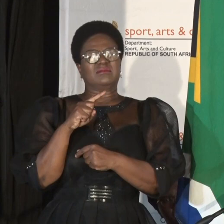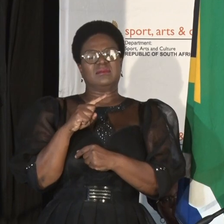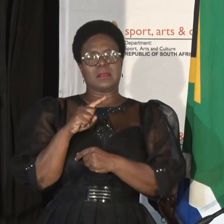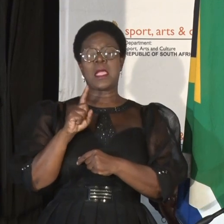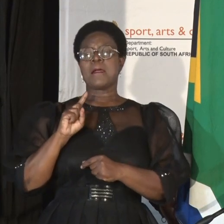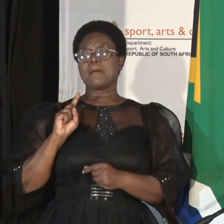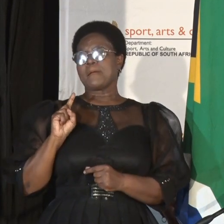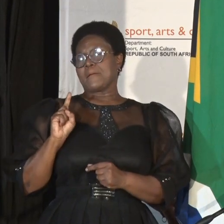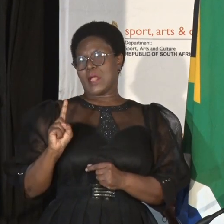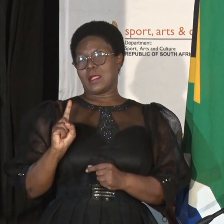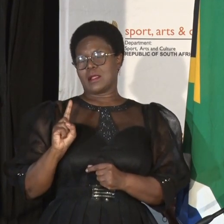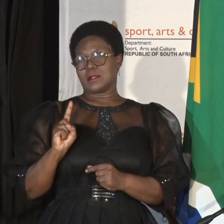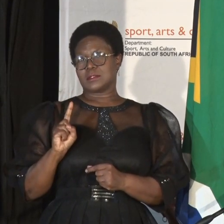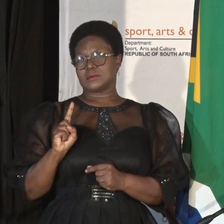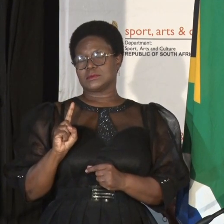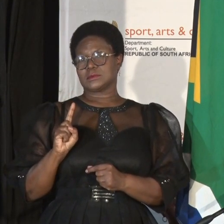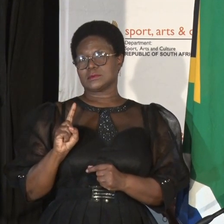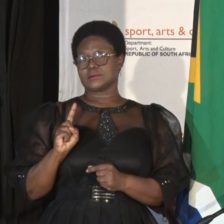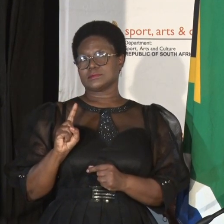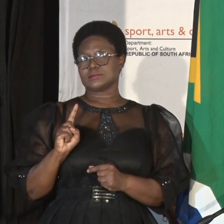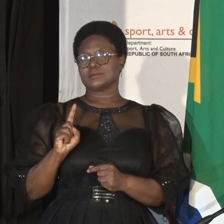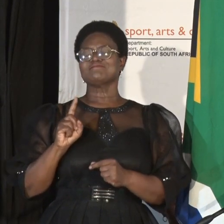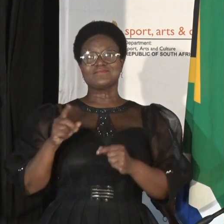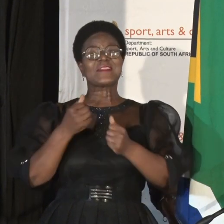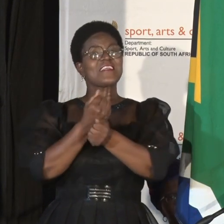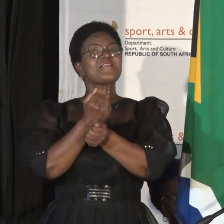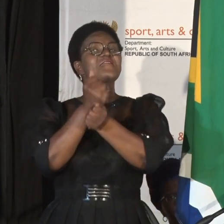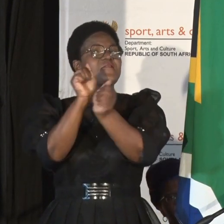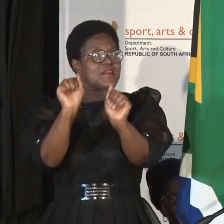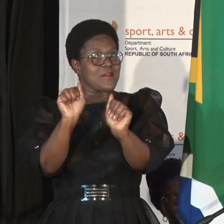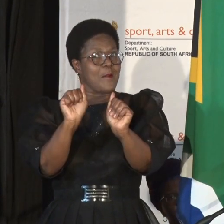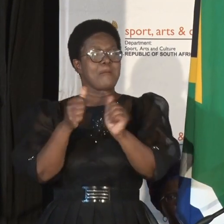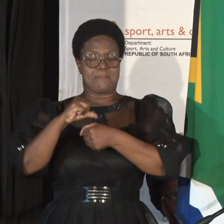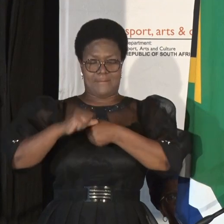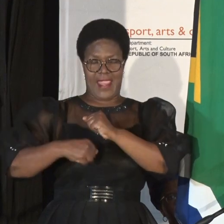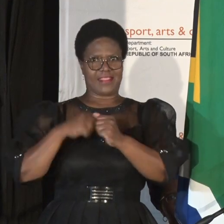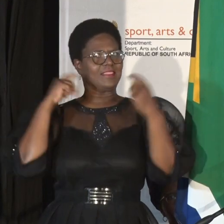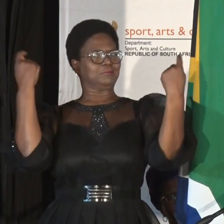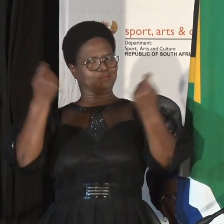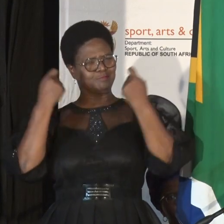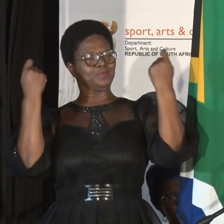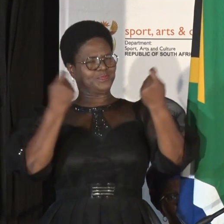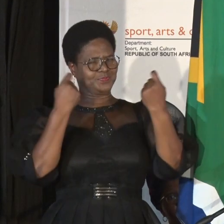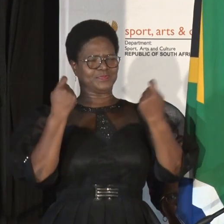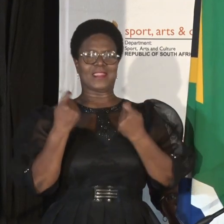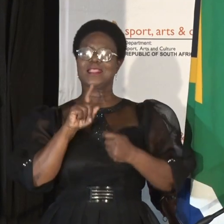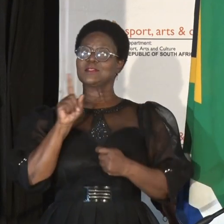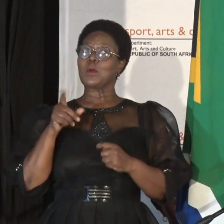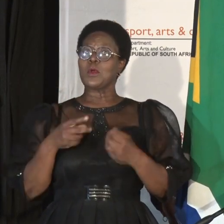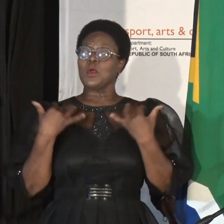It must, as we call it, Freedom Month celebrations. And therefore, today